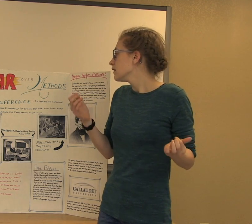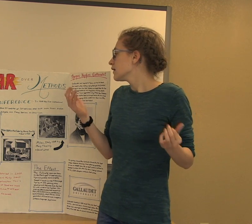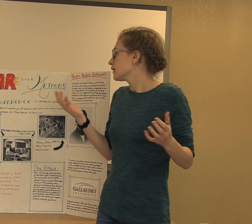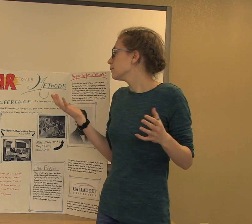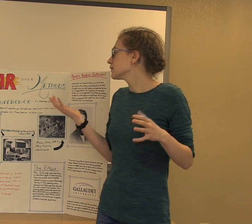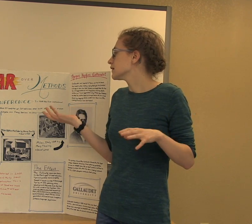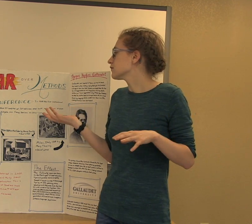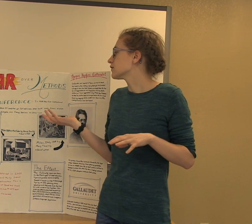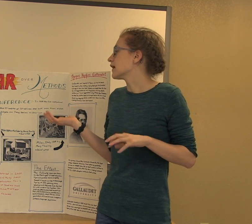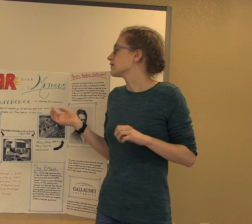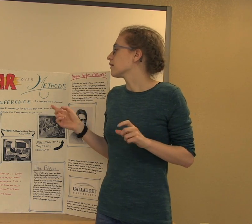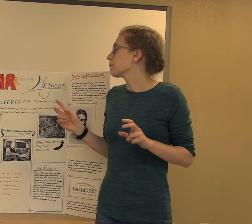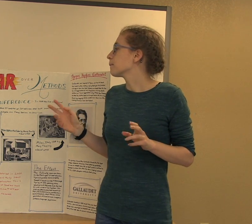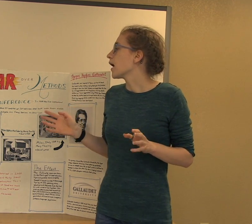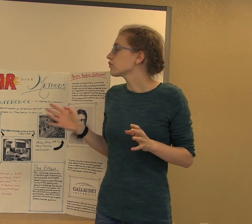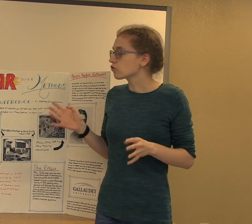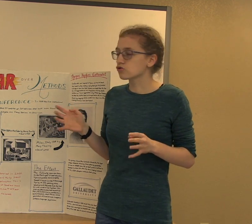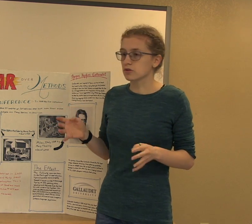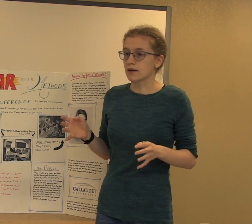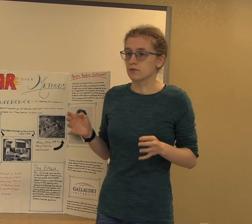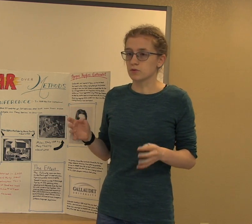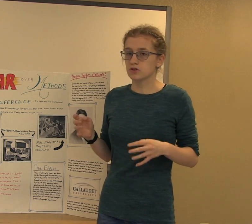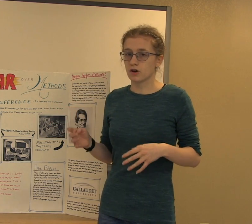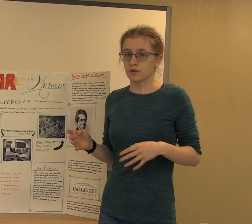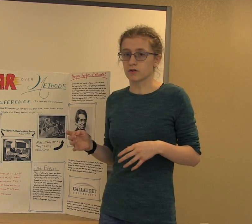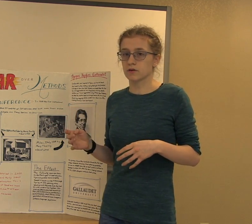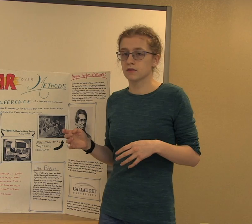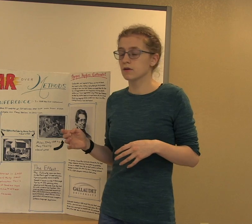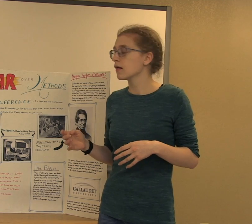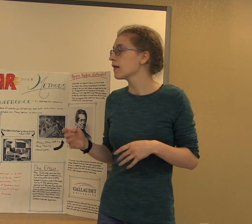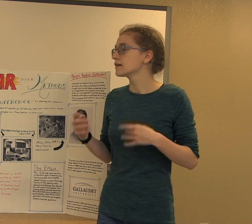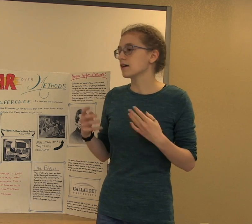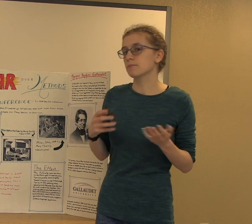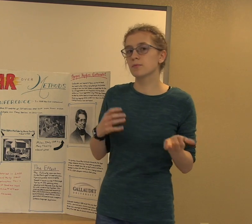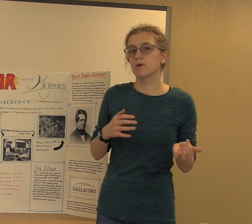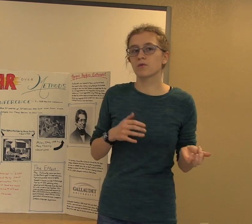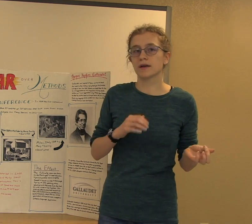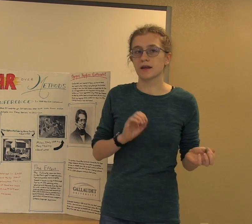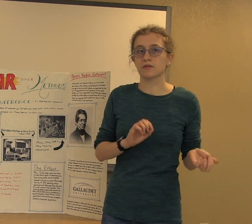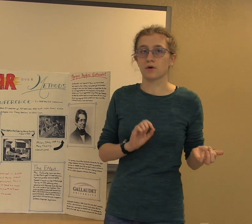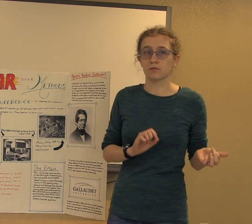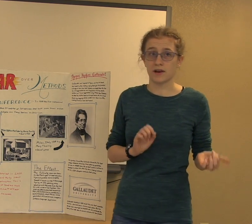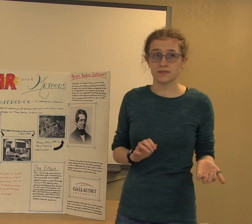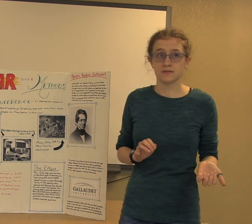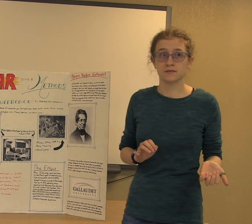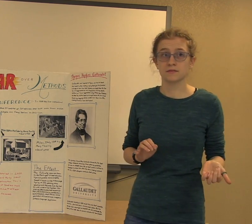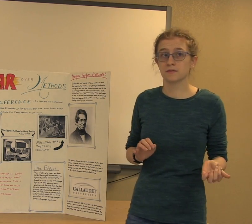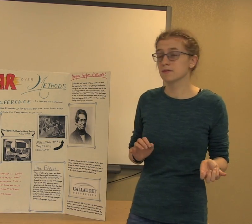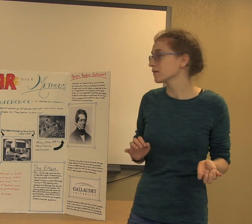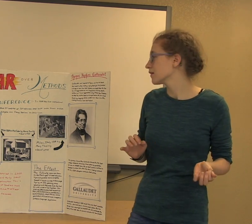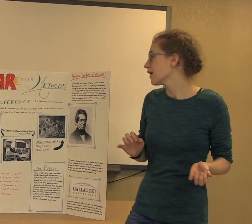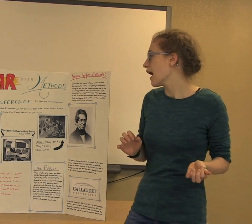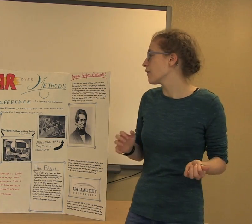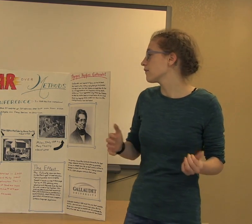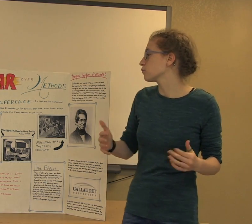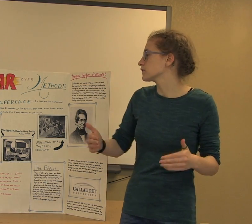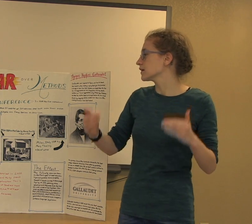He believed that, by socializing with each other, deaf people were creating their own race, and that this was an